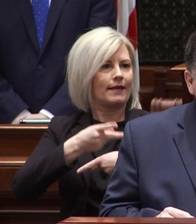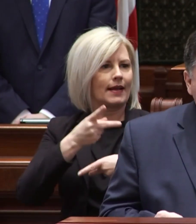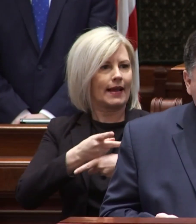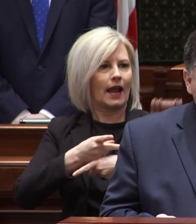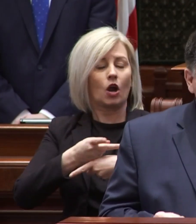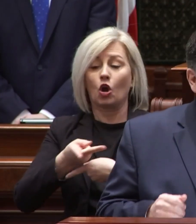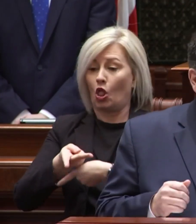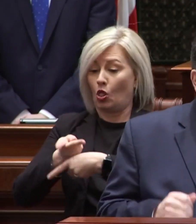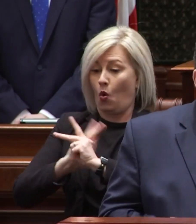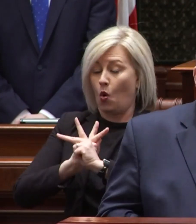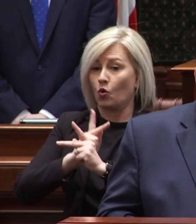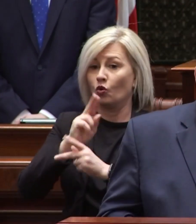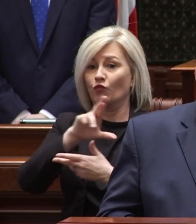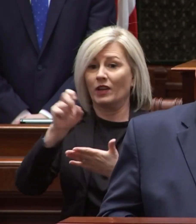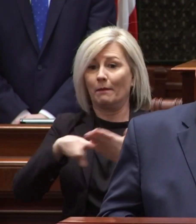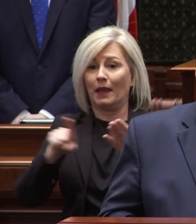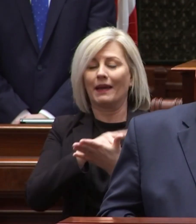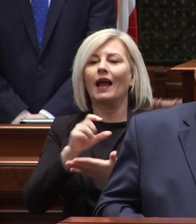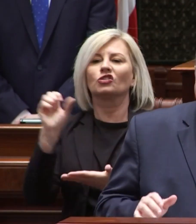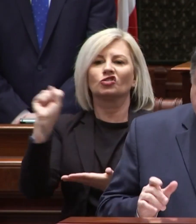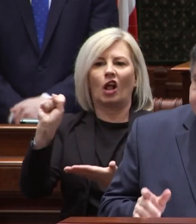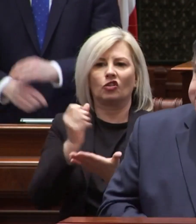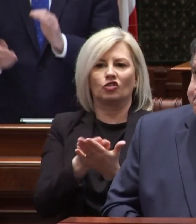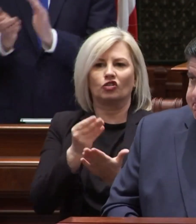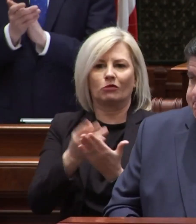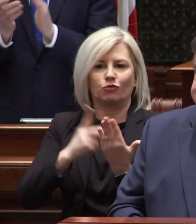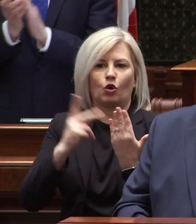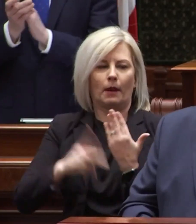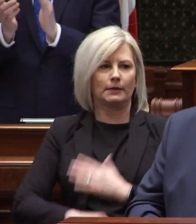worker loan repayment and scholarship programs